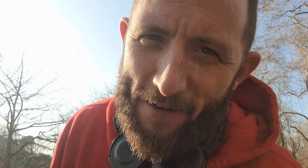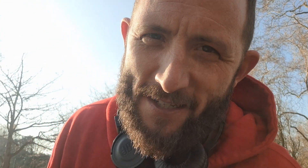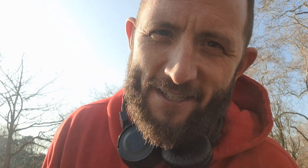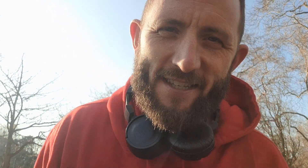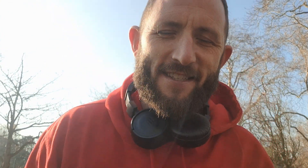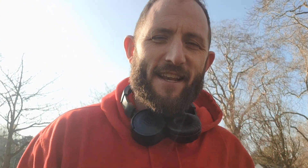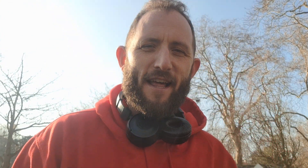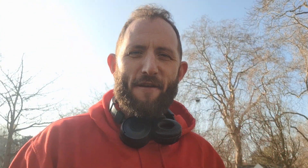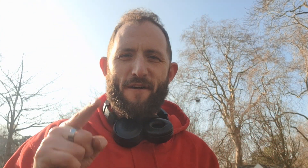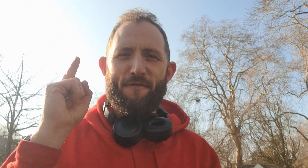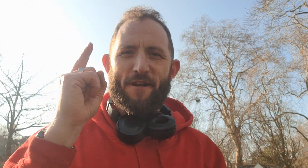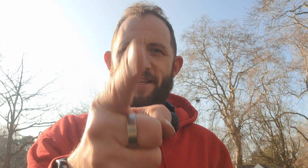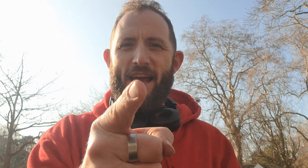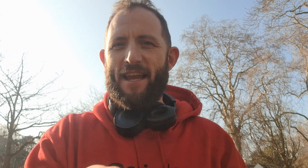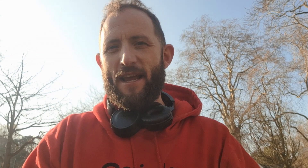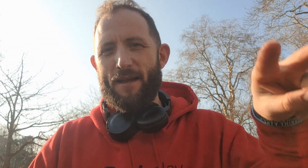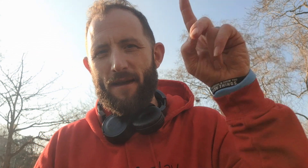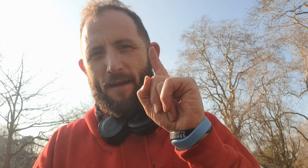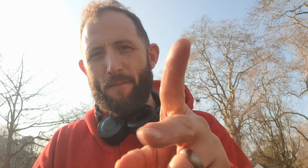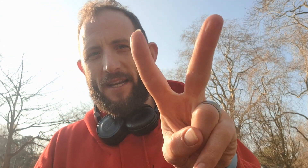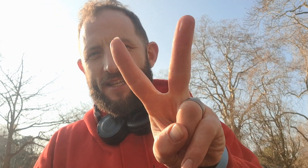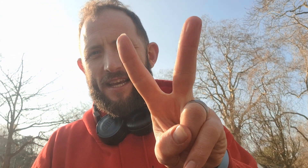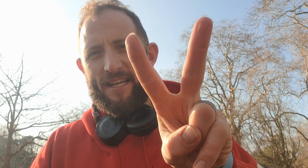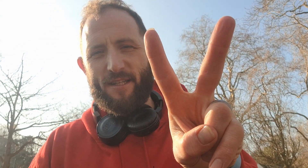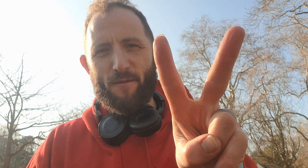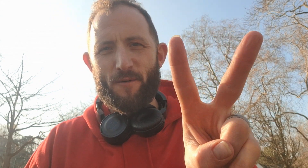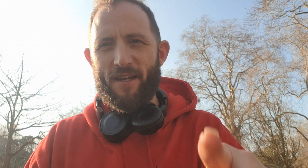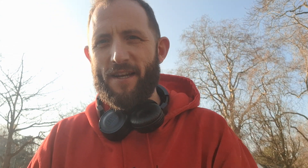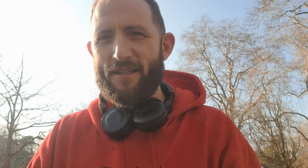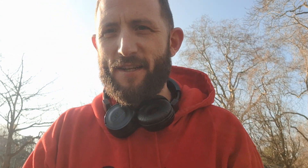existence and life every day peace in the east we'll see you next time